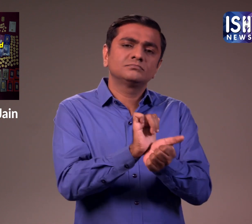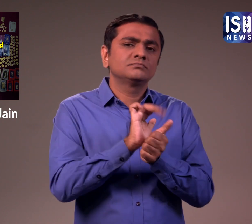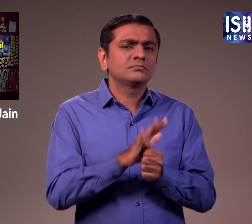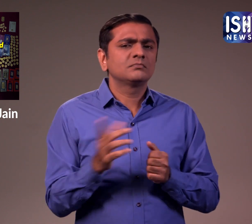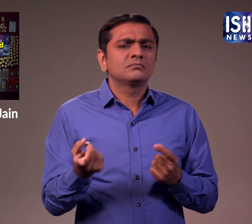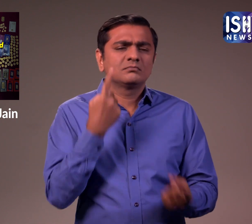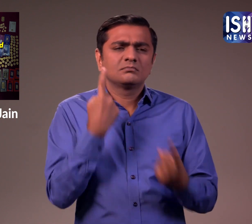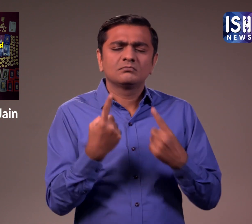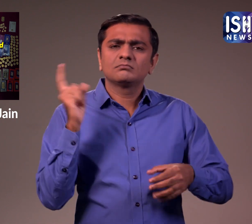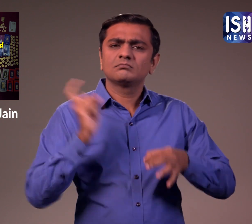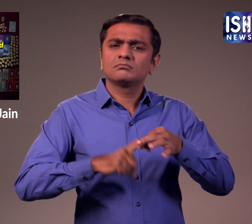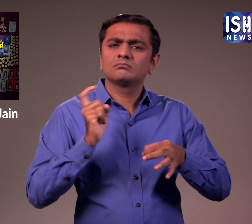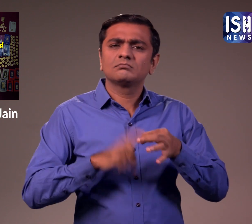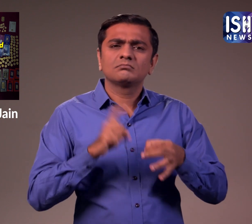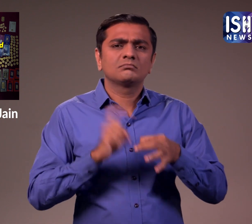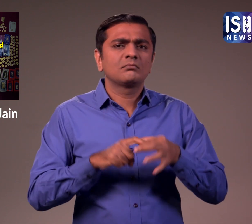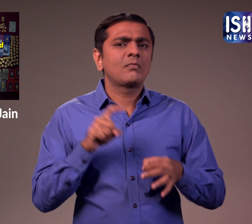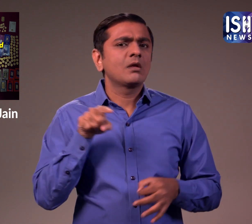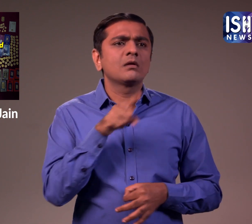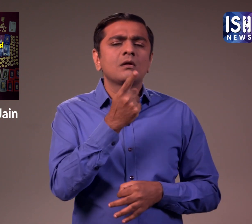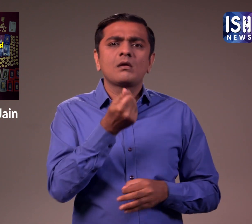Jain is being investigated and questioned.